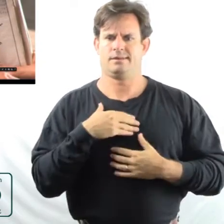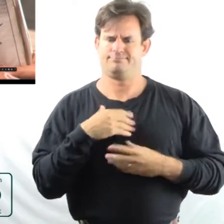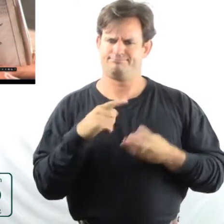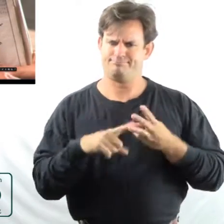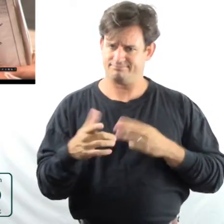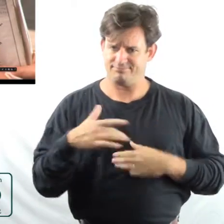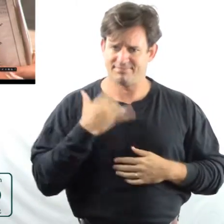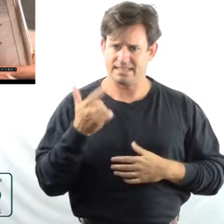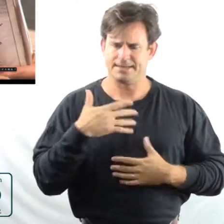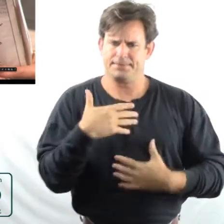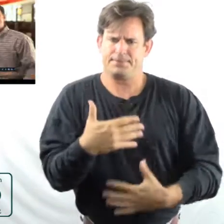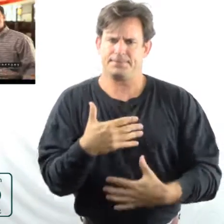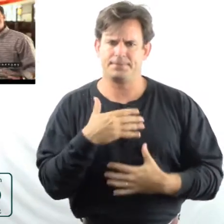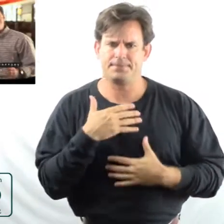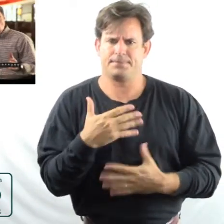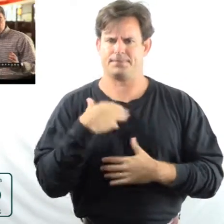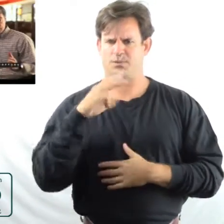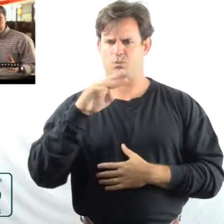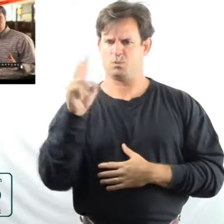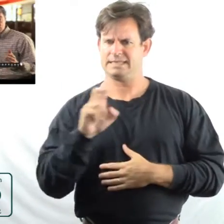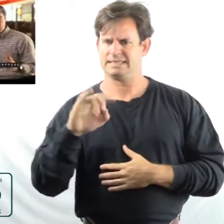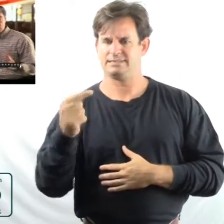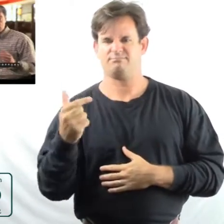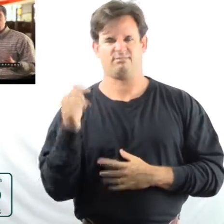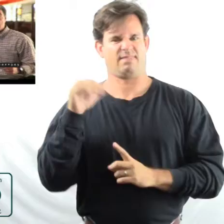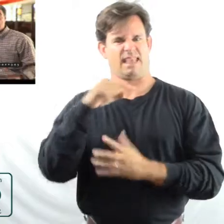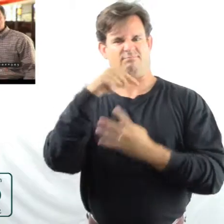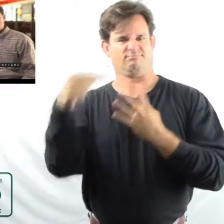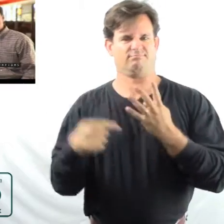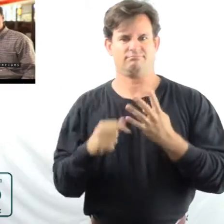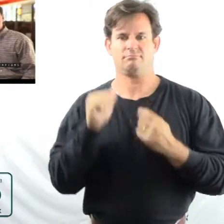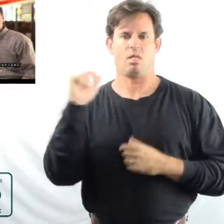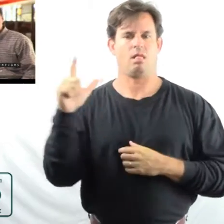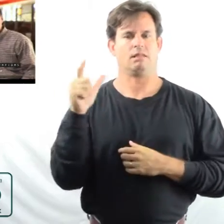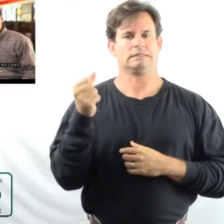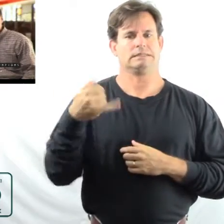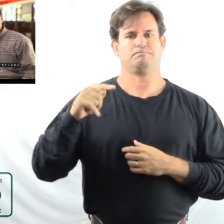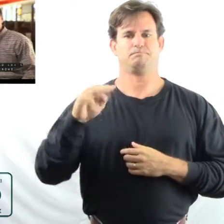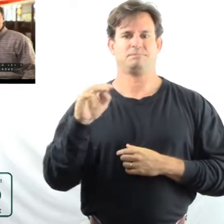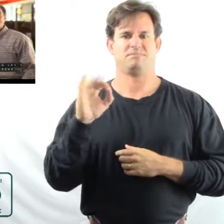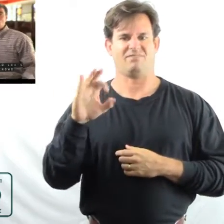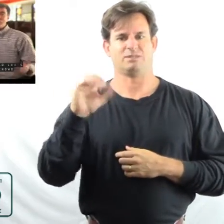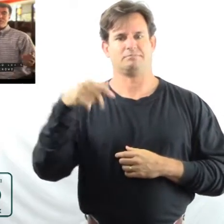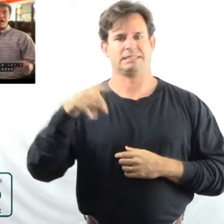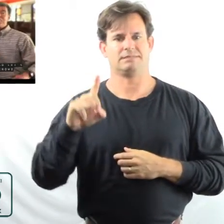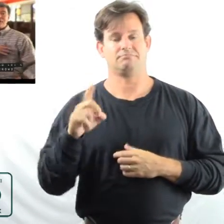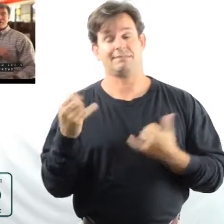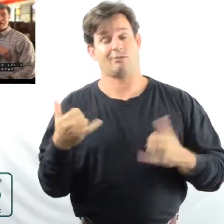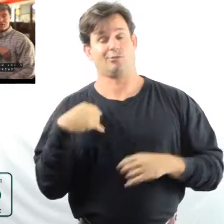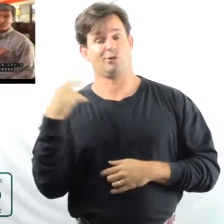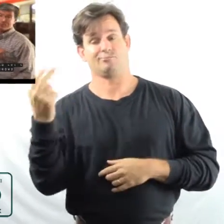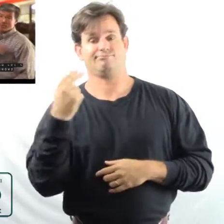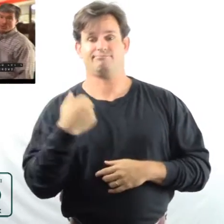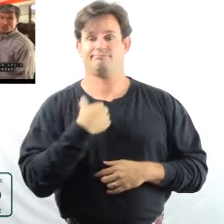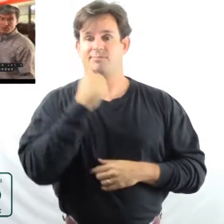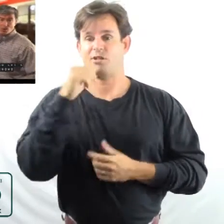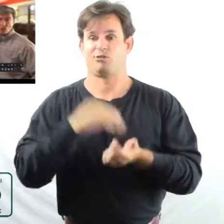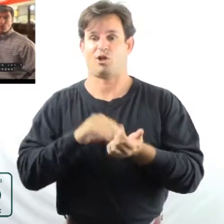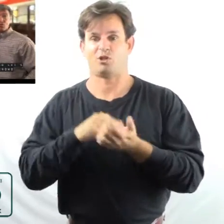wheezing? Well, all of these are symptoms of COPD. Look, I'm not a doctor, so let's go talk to